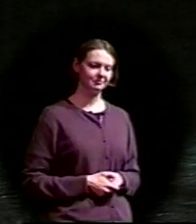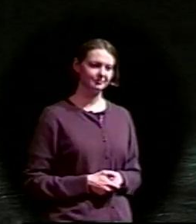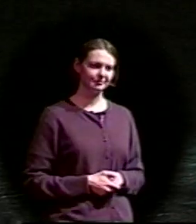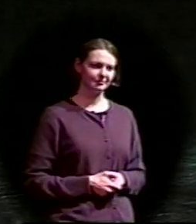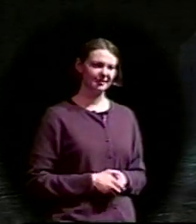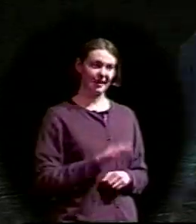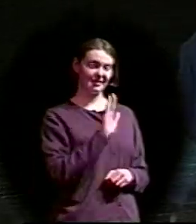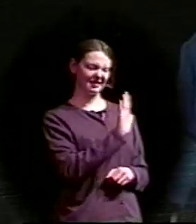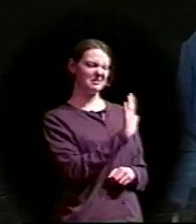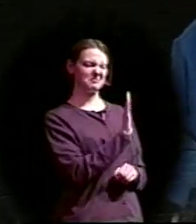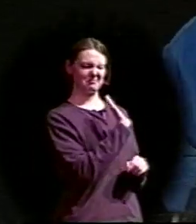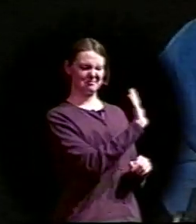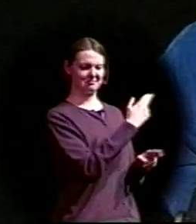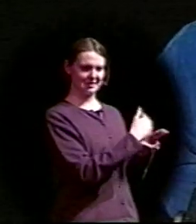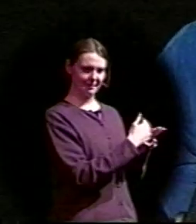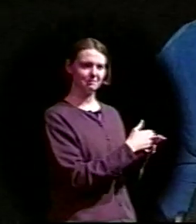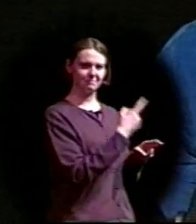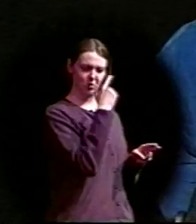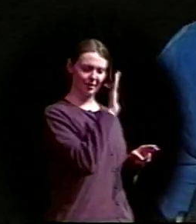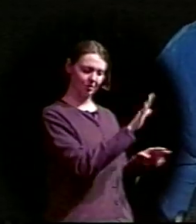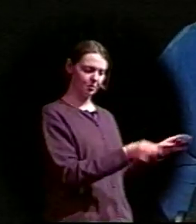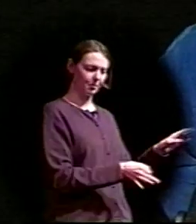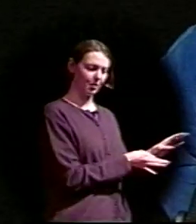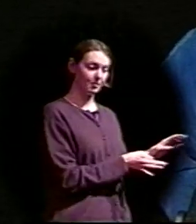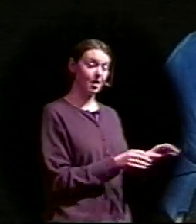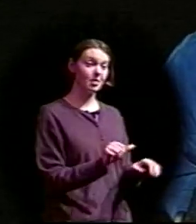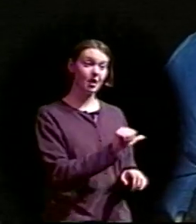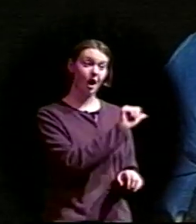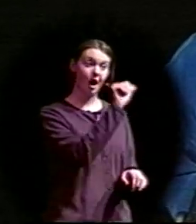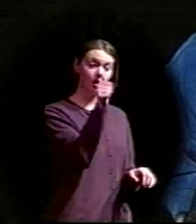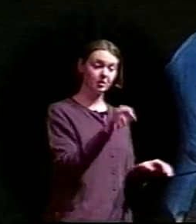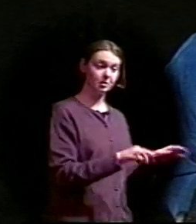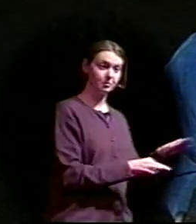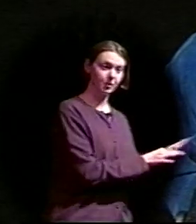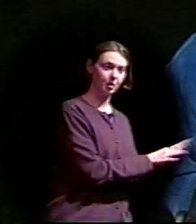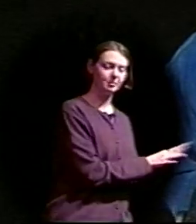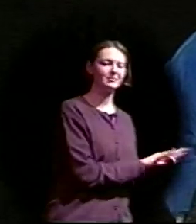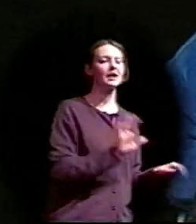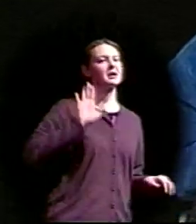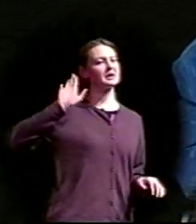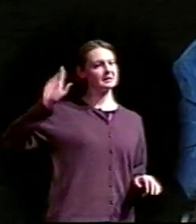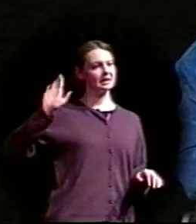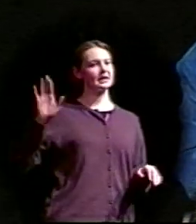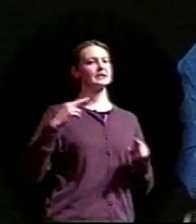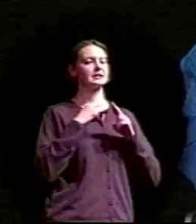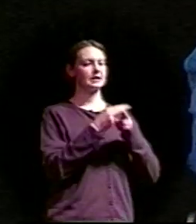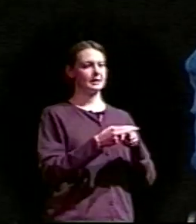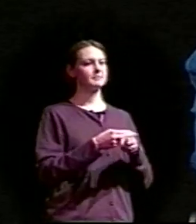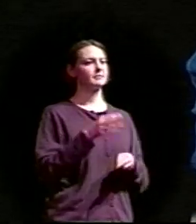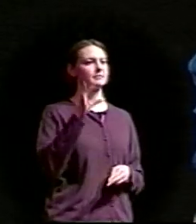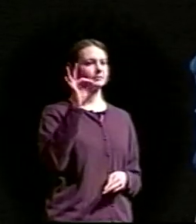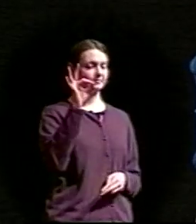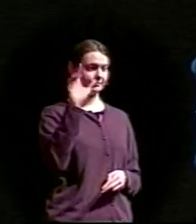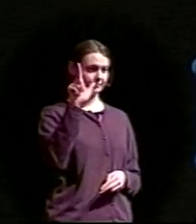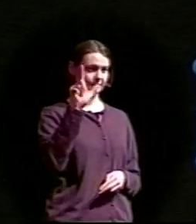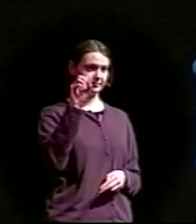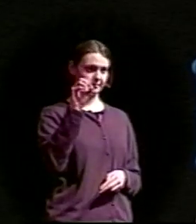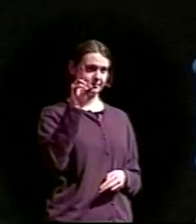spurs. But on the other spur, he said, he engraved his own name, Flurnoy, F-L-O-U-R